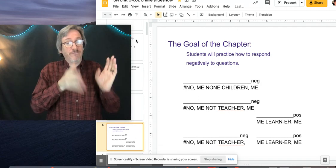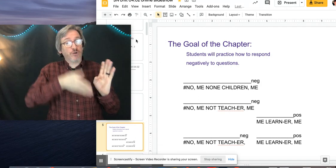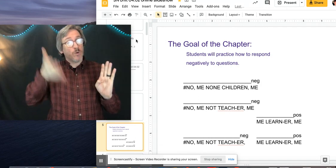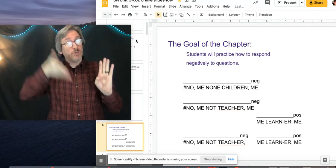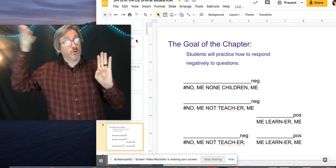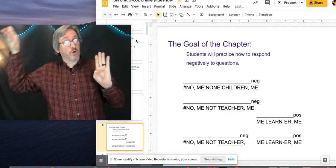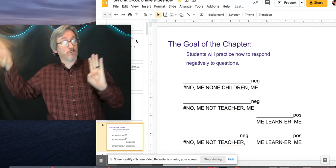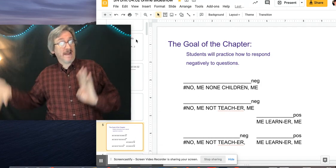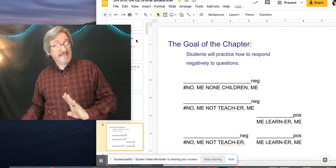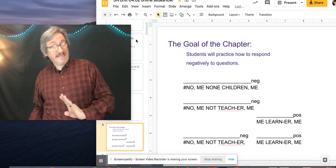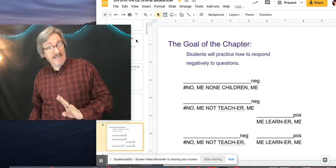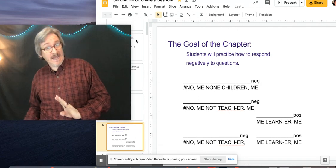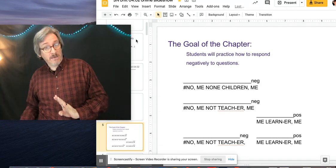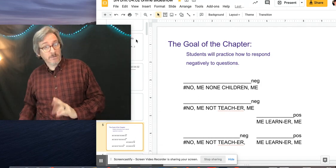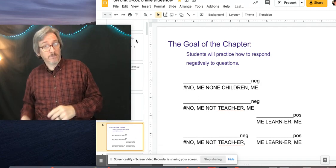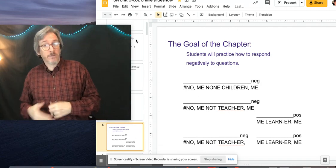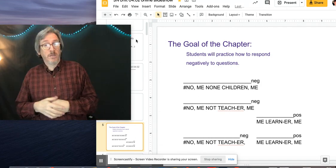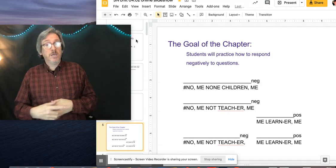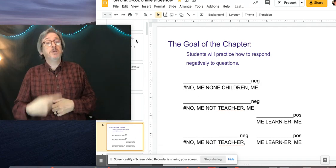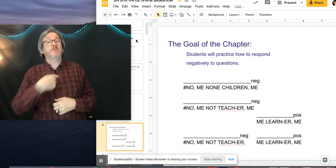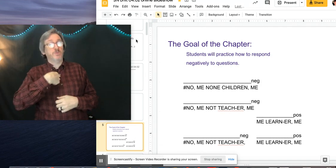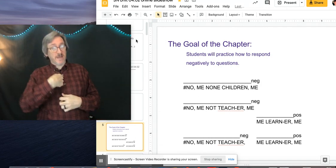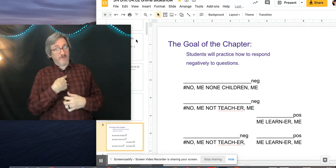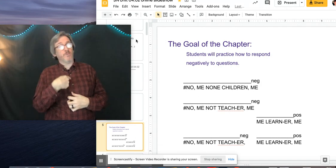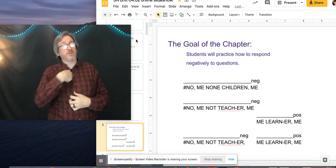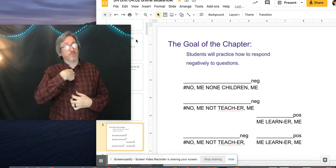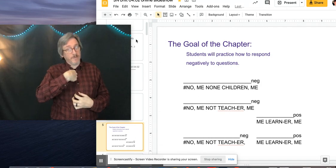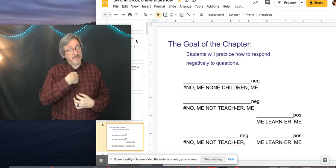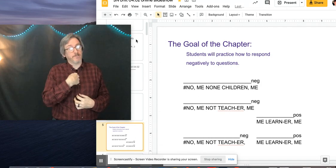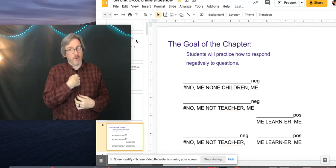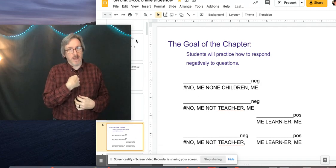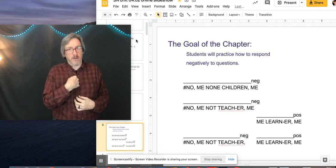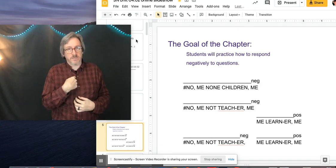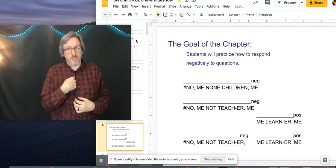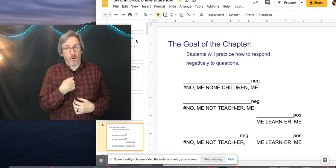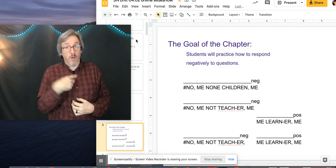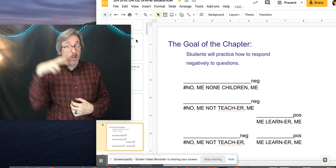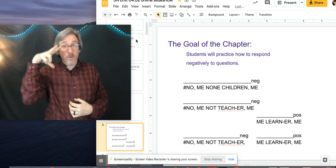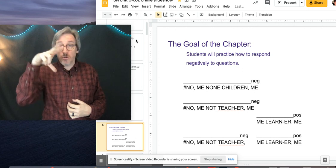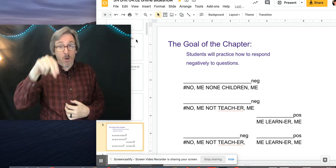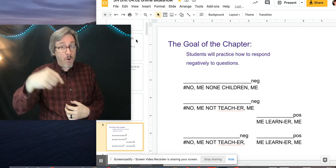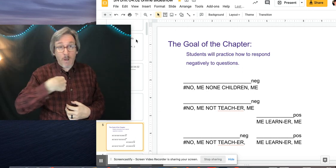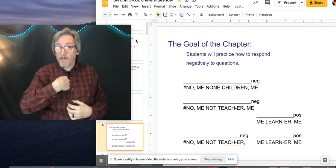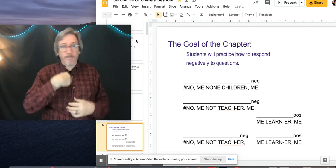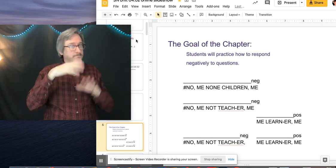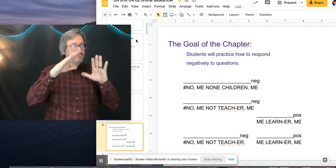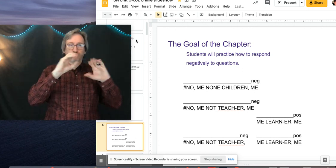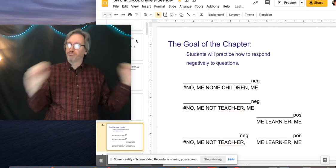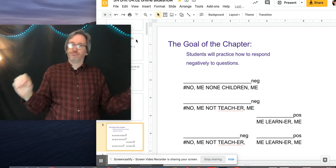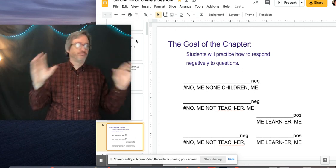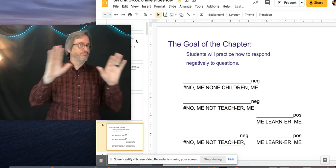If you're going to correct at the end, you definitely want to repeat the pronoun. So no.